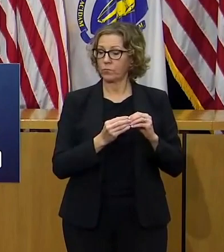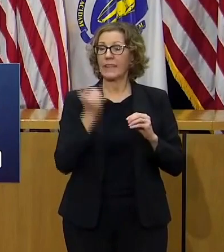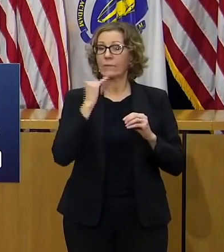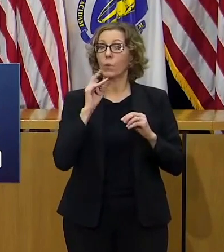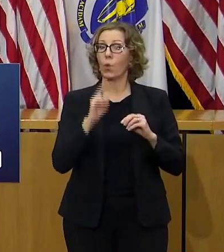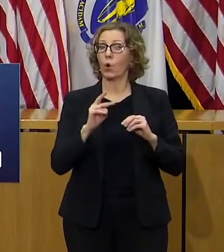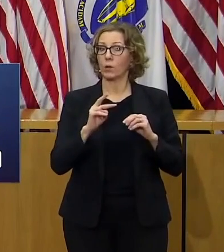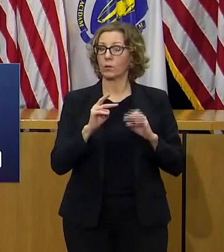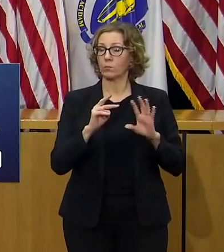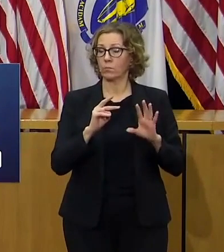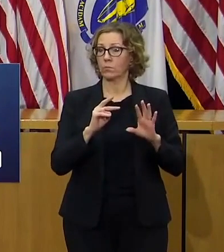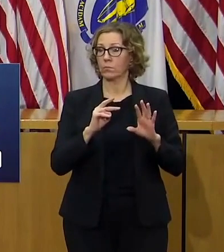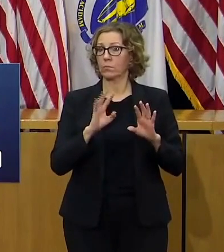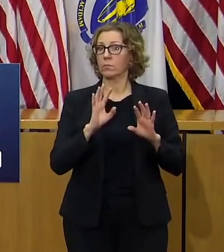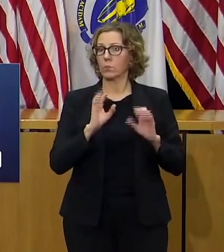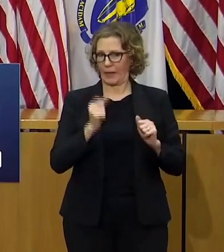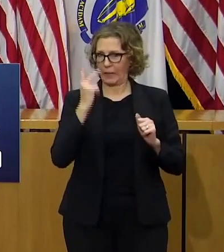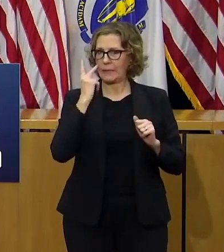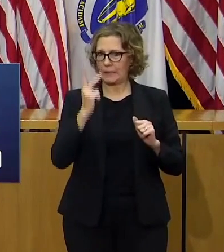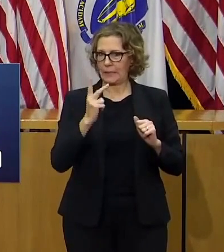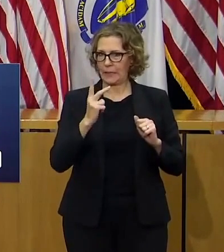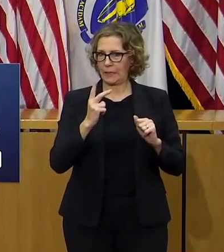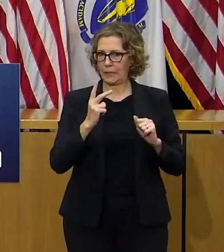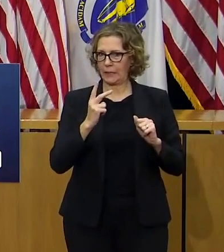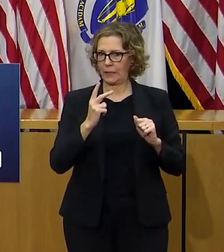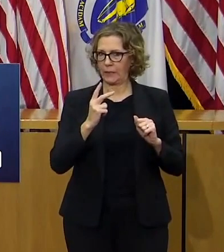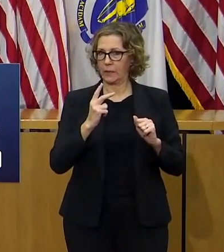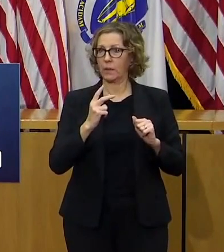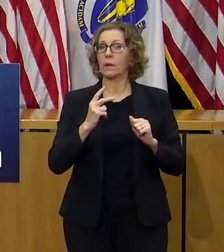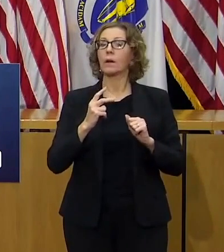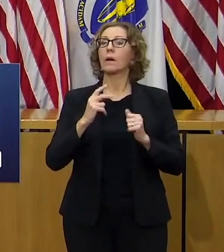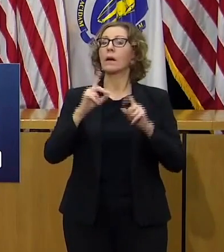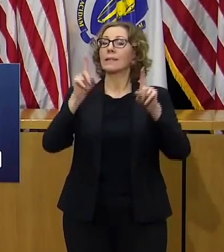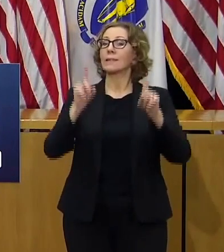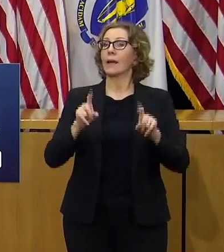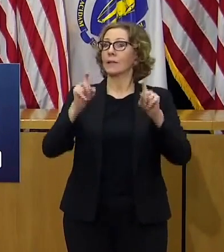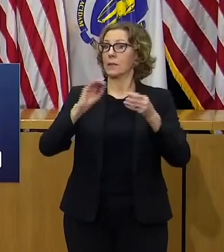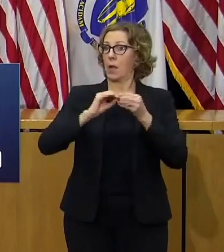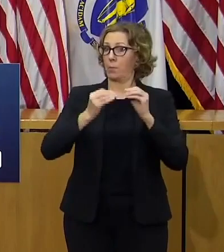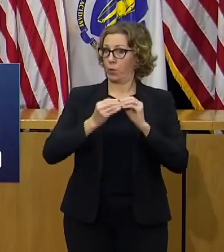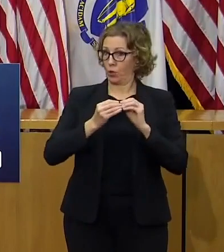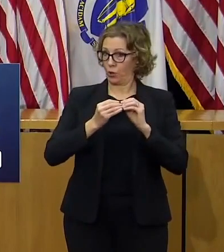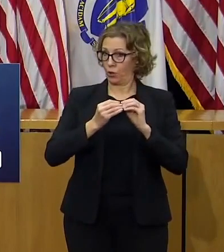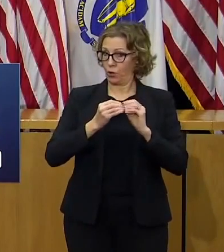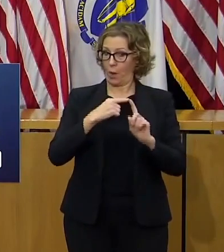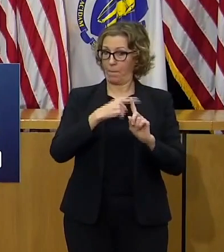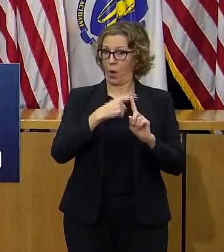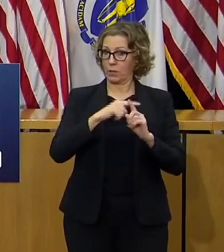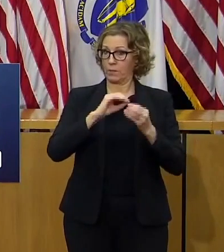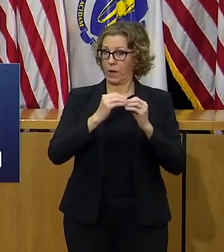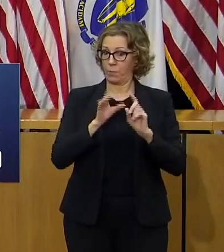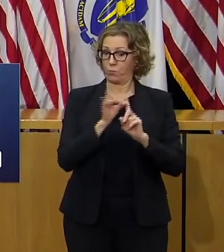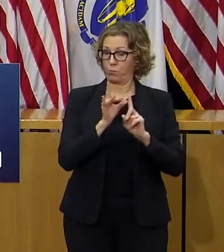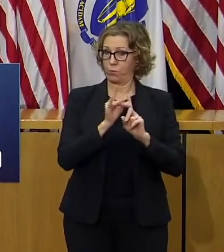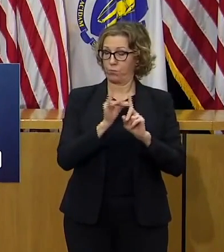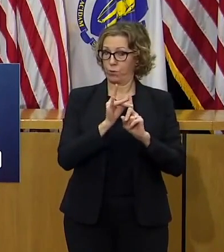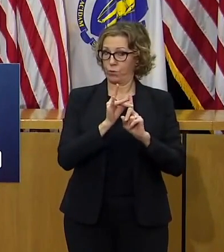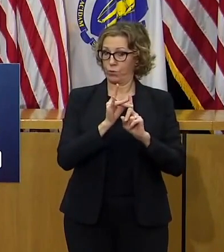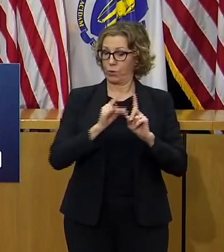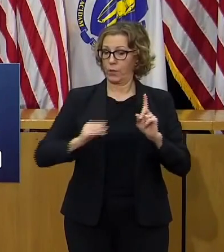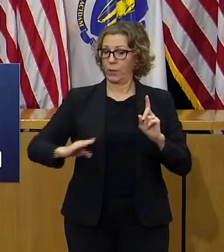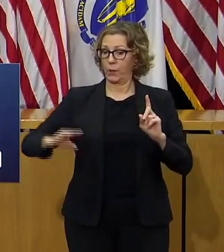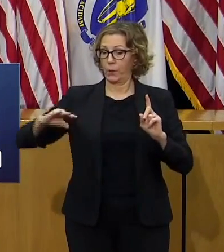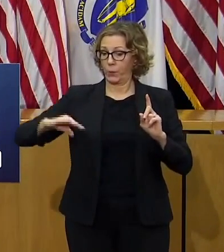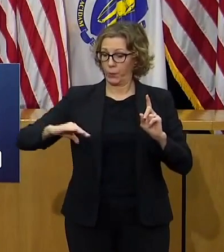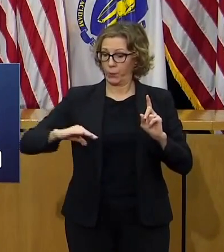you could actually see our positive test rates stop growing excuse me day